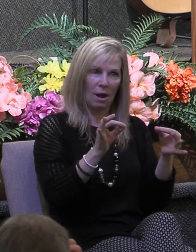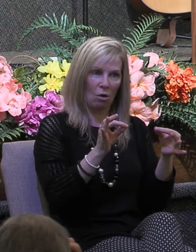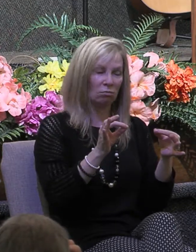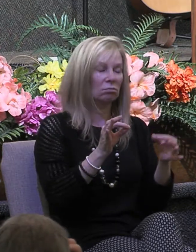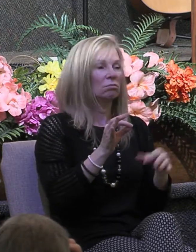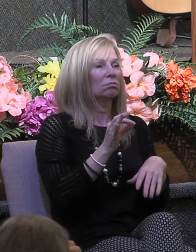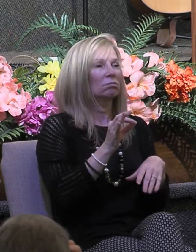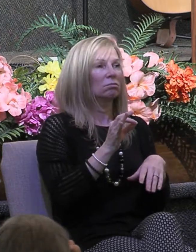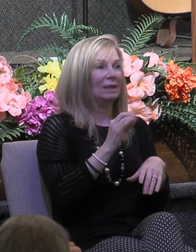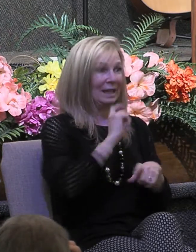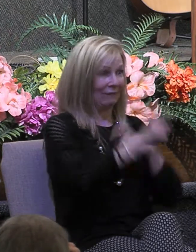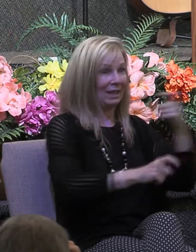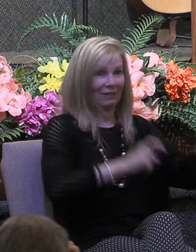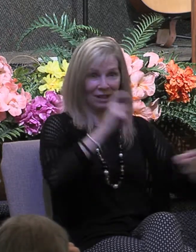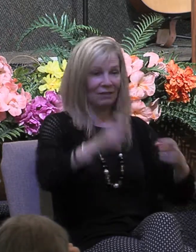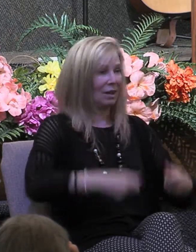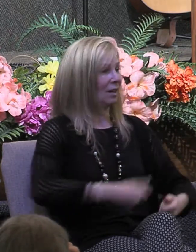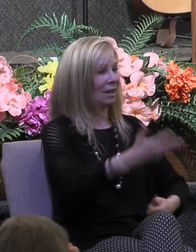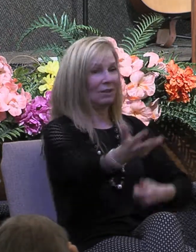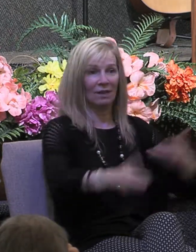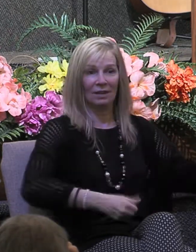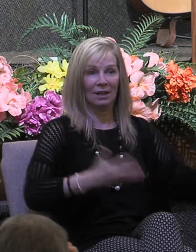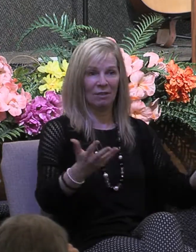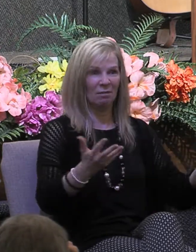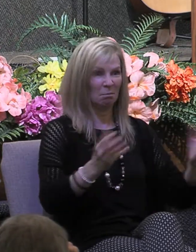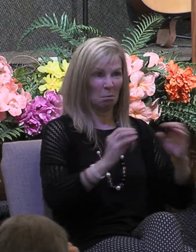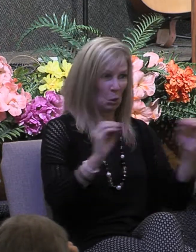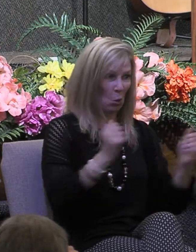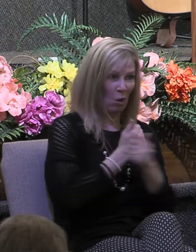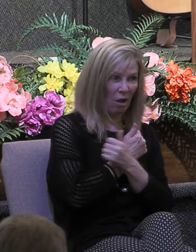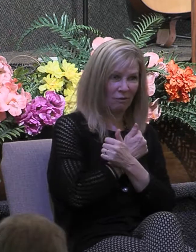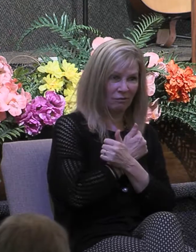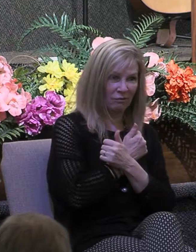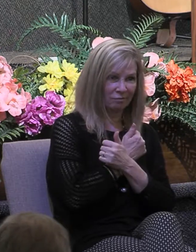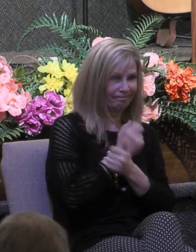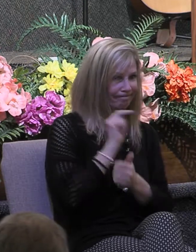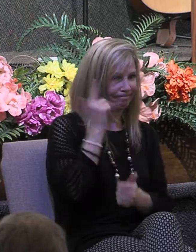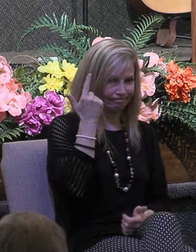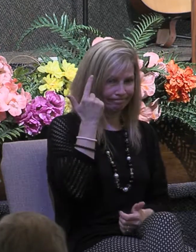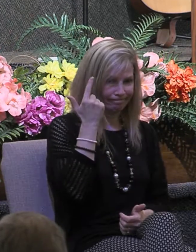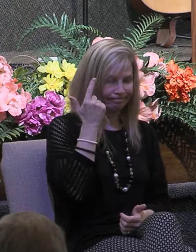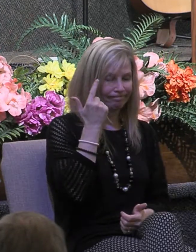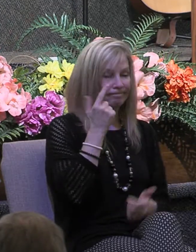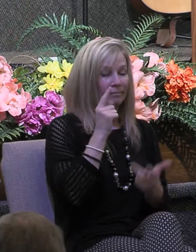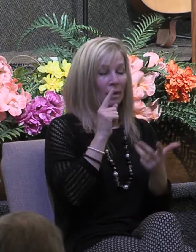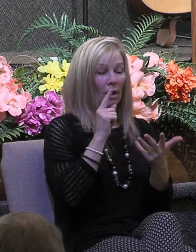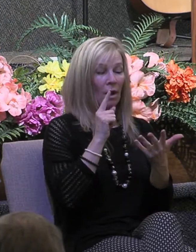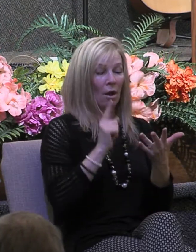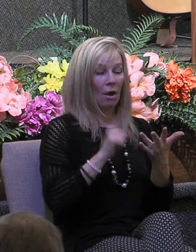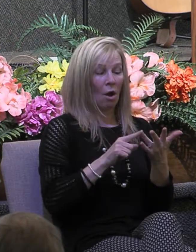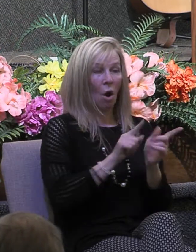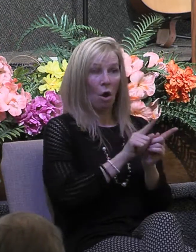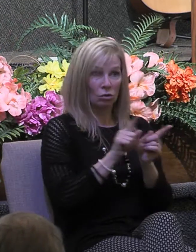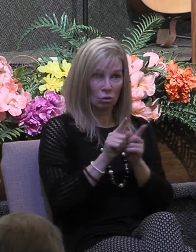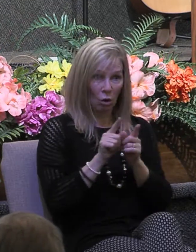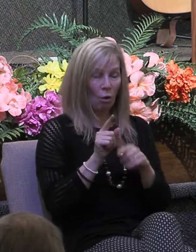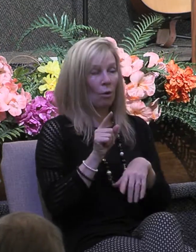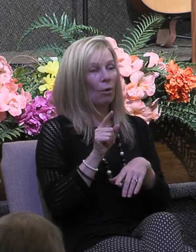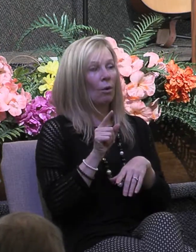giving he's also speaking hypothetically he's continuing to do that now he tells us